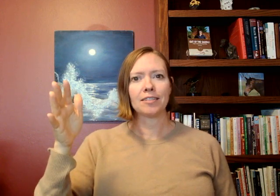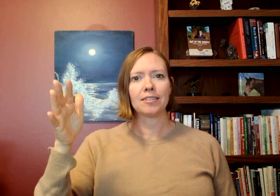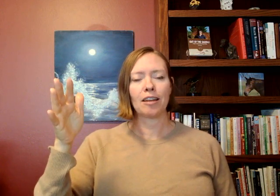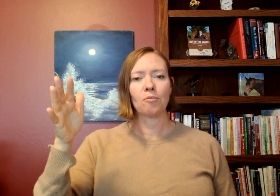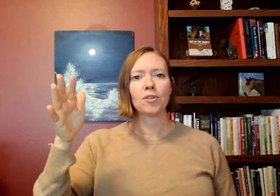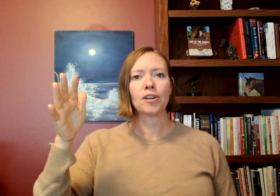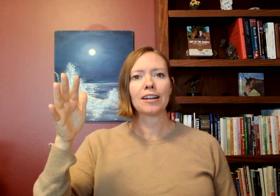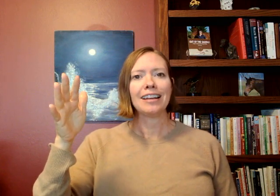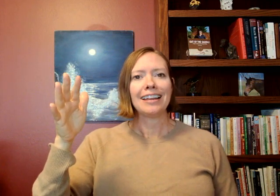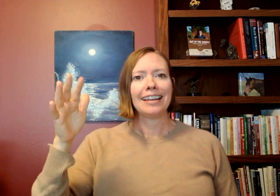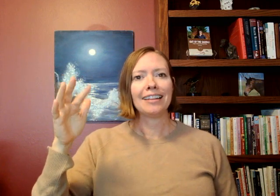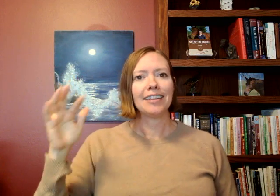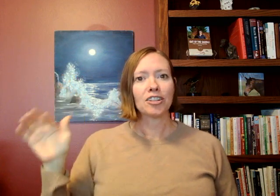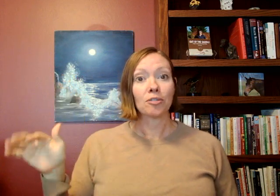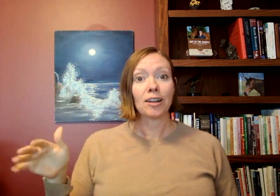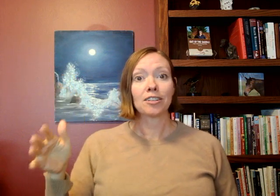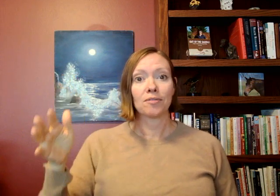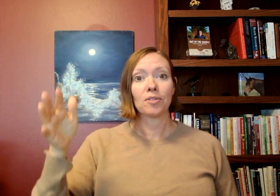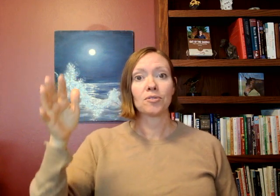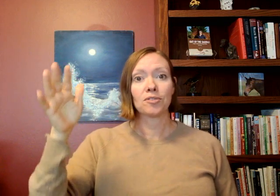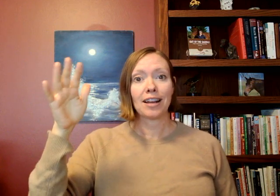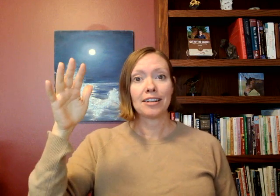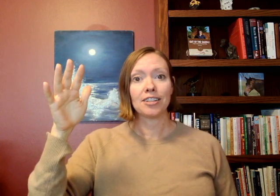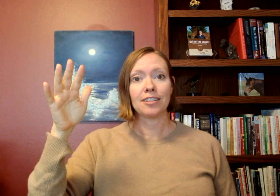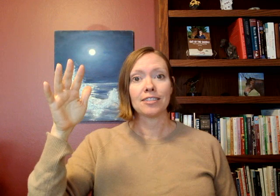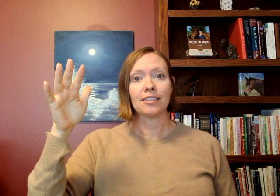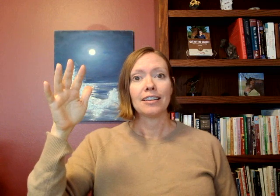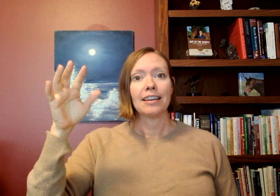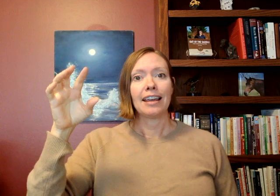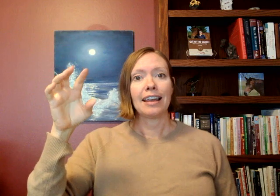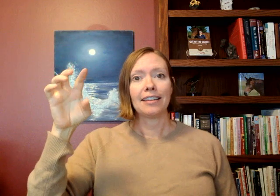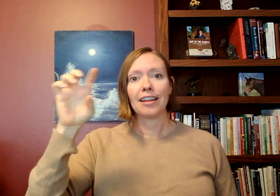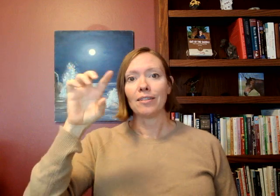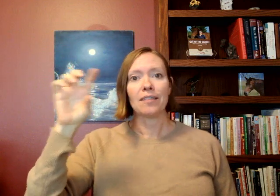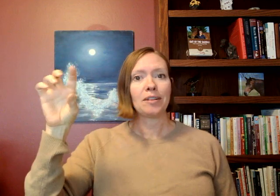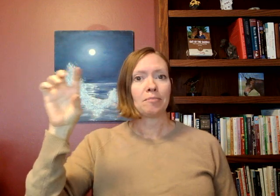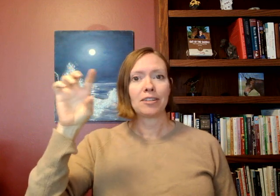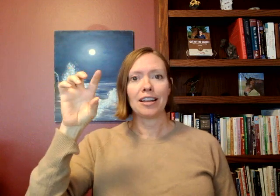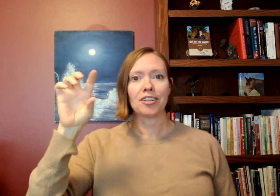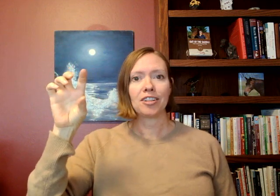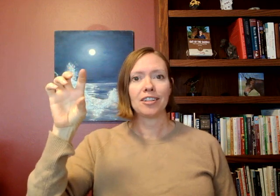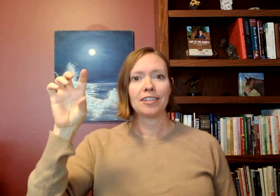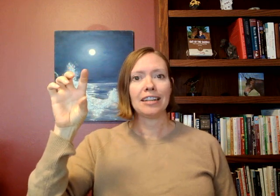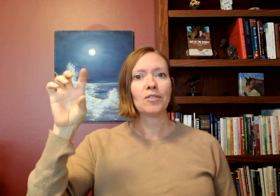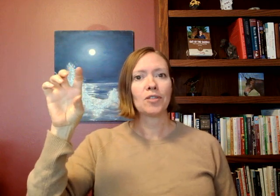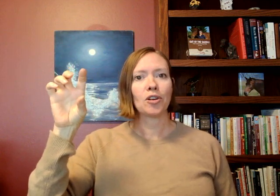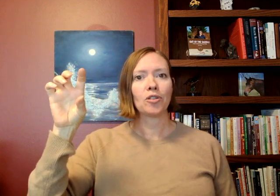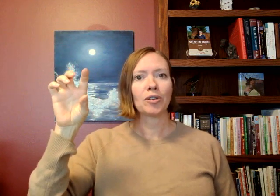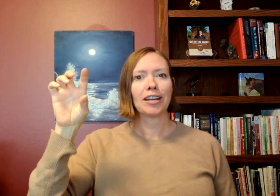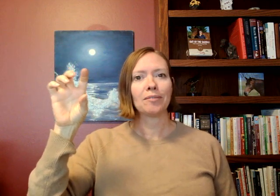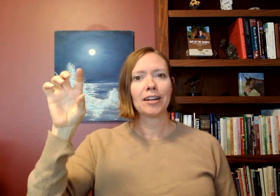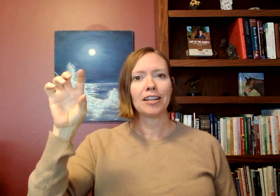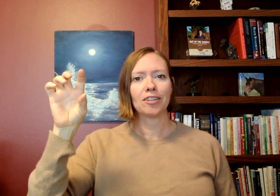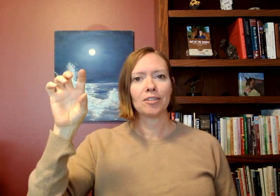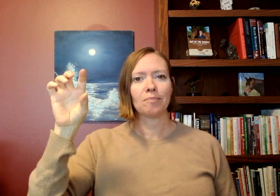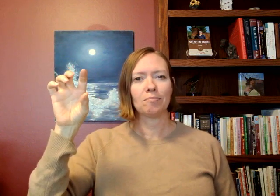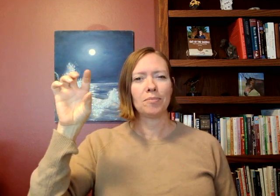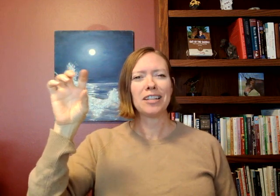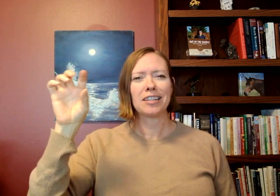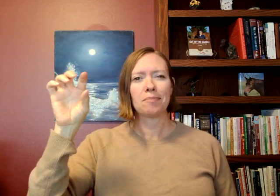at work in these aggressive growth strategies and they don't have any protection even though they're getting ready to be to that